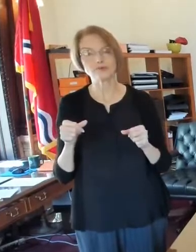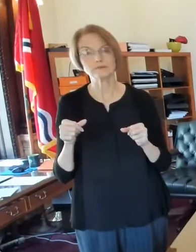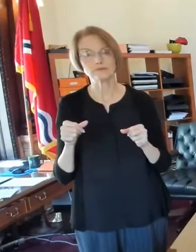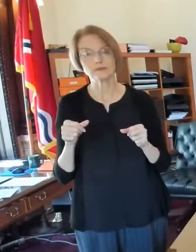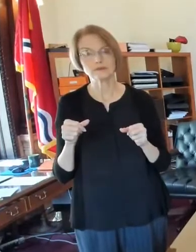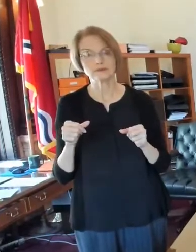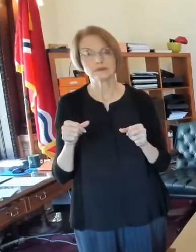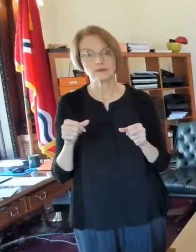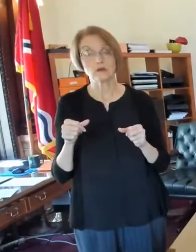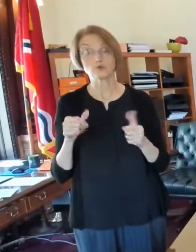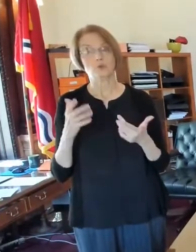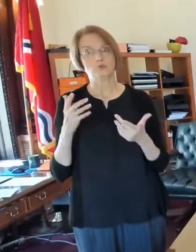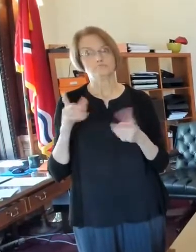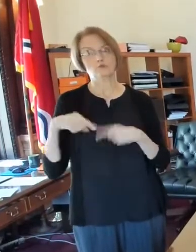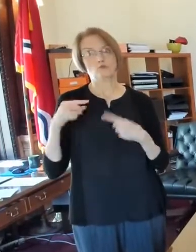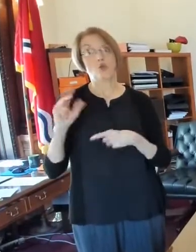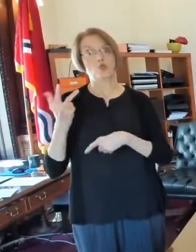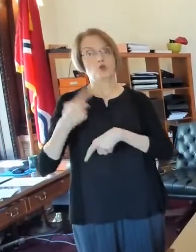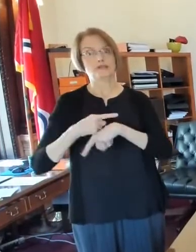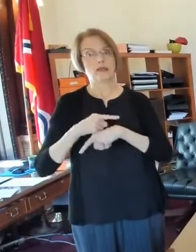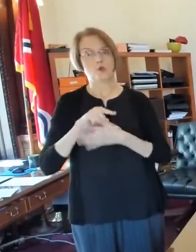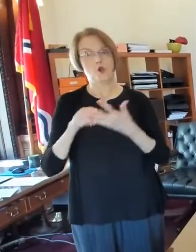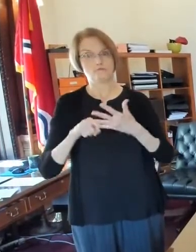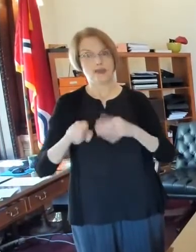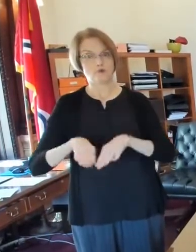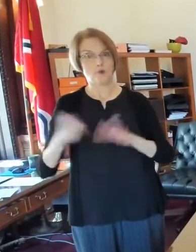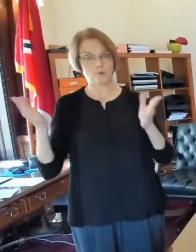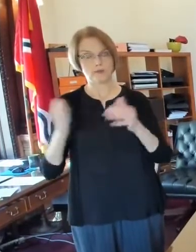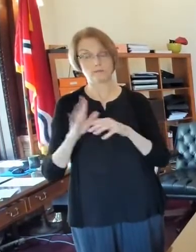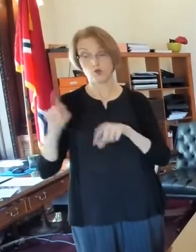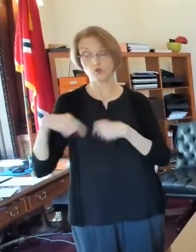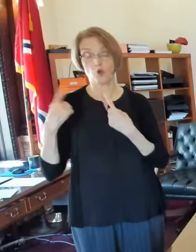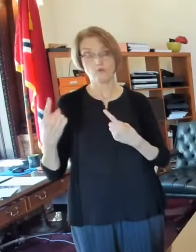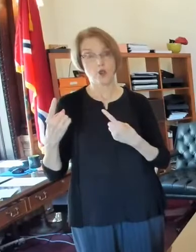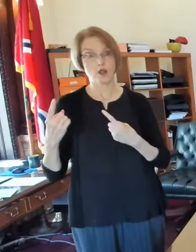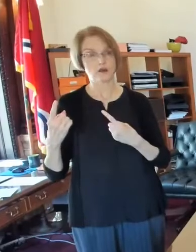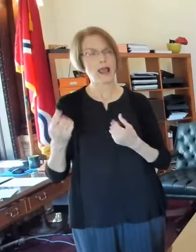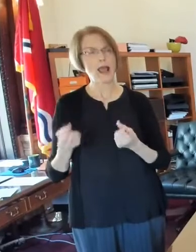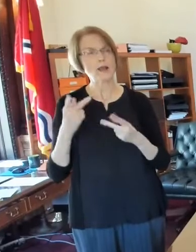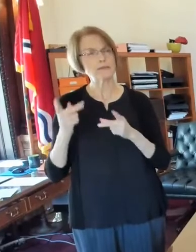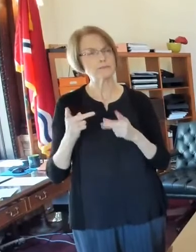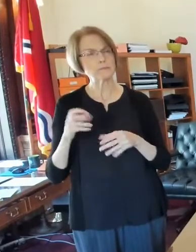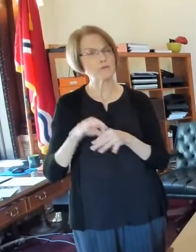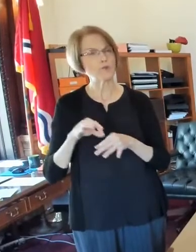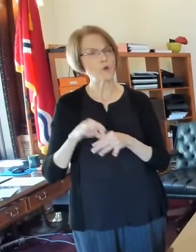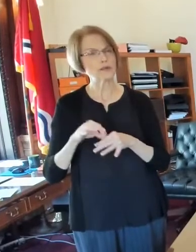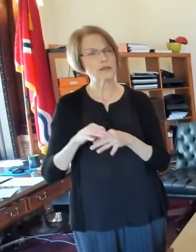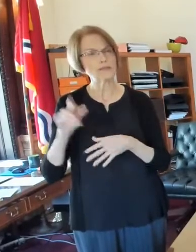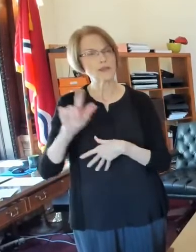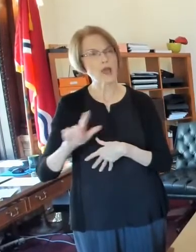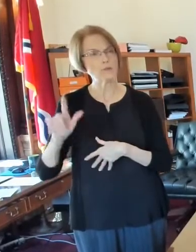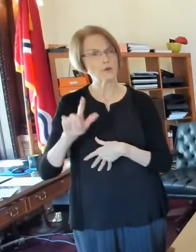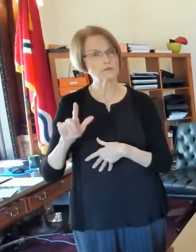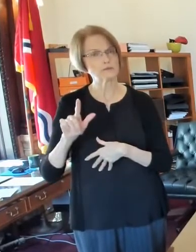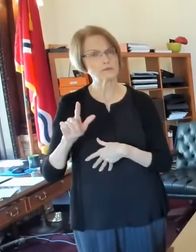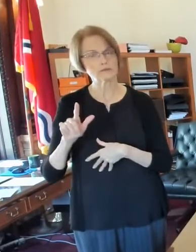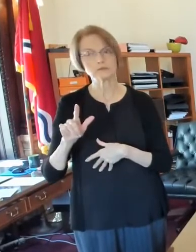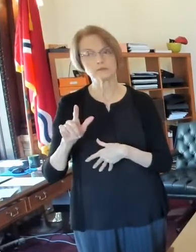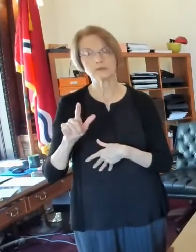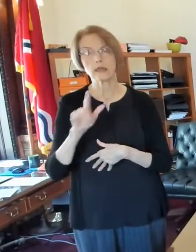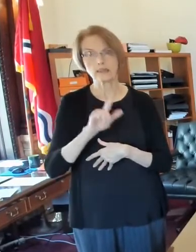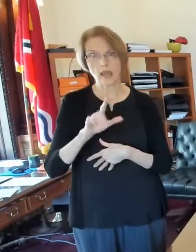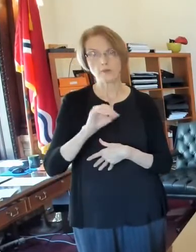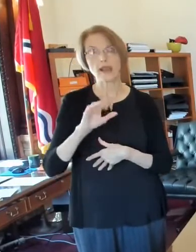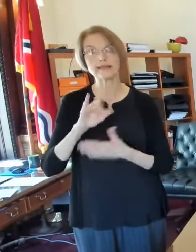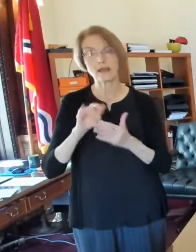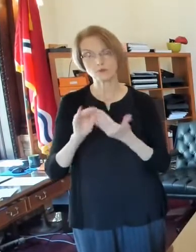minutes. This is the third day for it. Um, so far we've had, how many people have voted at the libraries this week? Uh, between the libraries